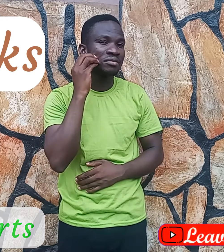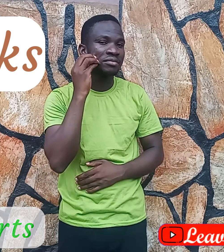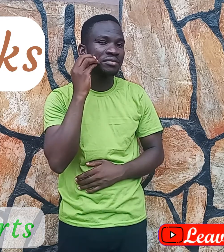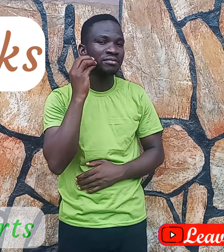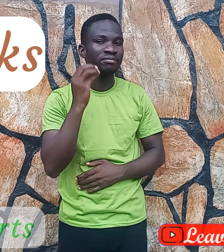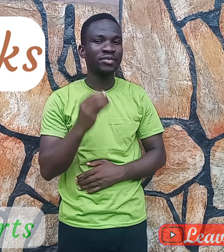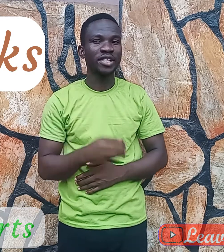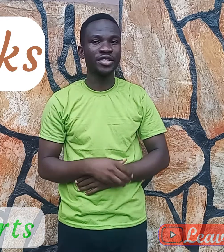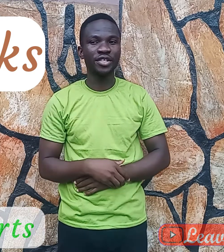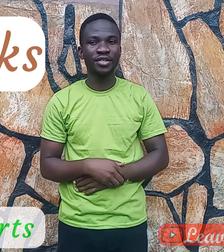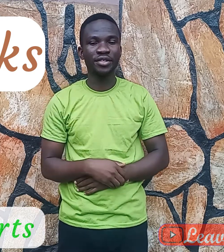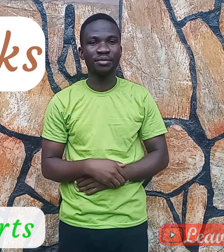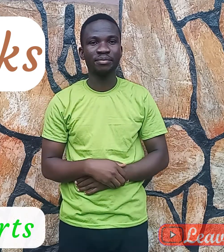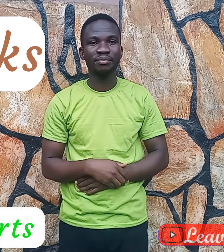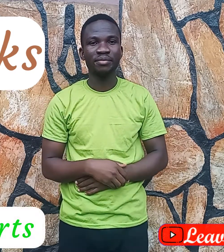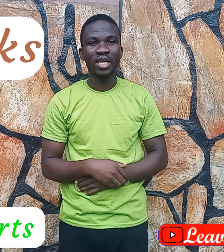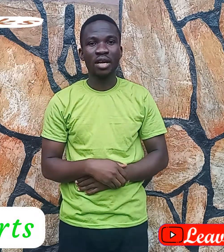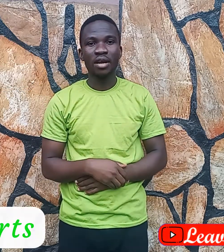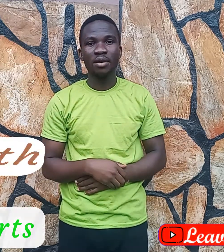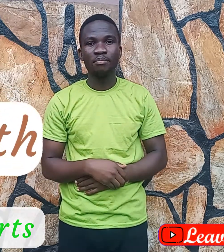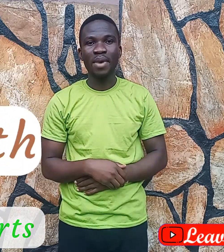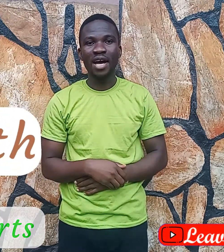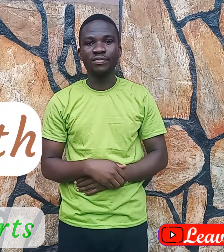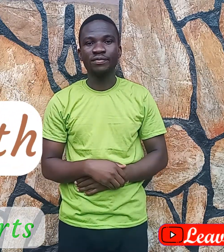Cheeks. Mouth.